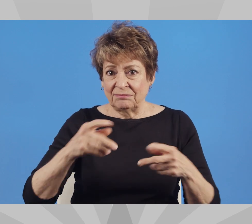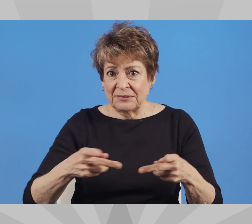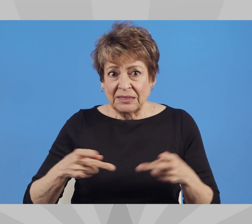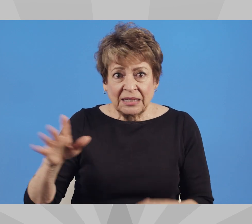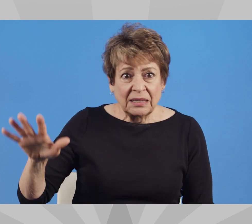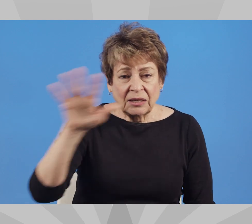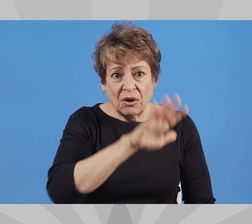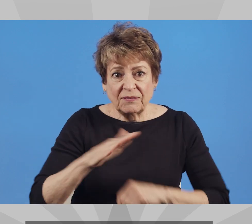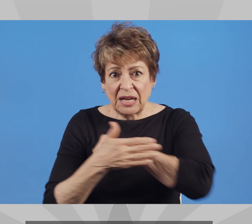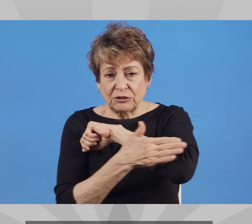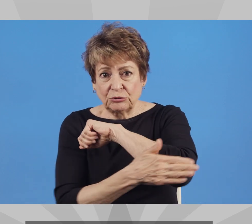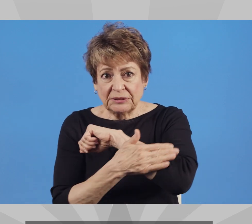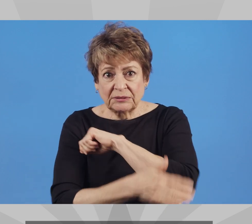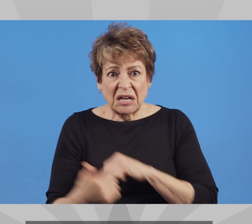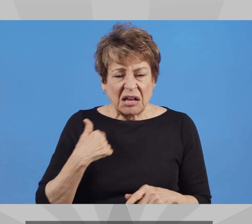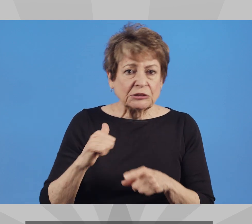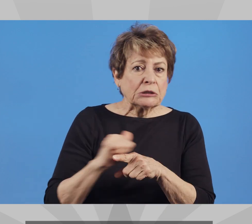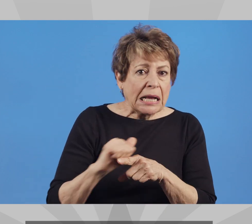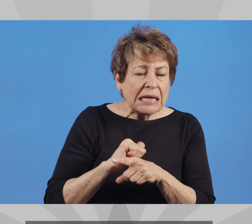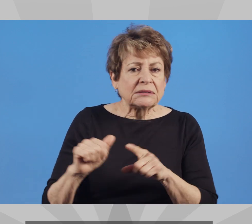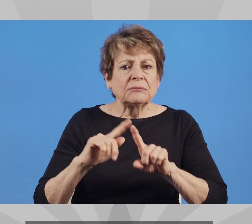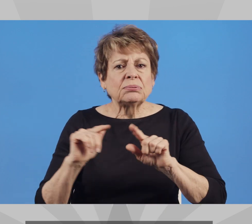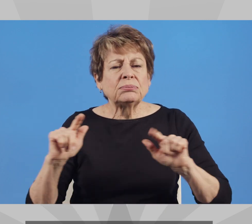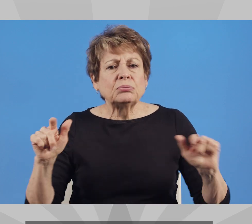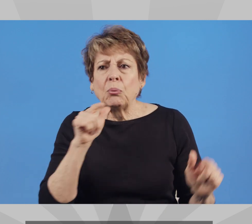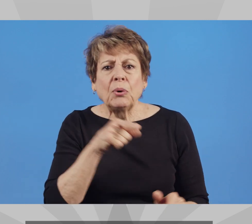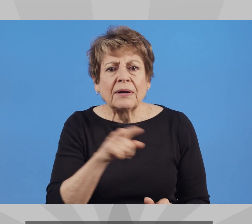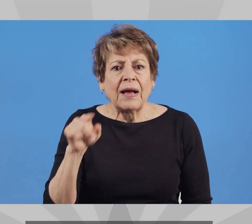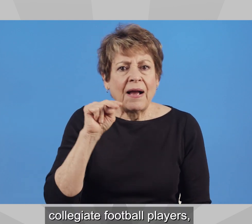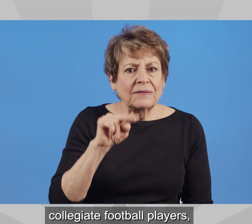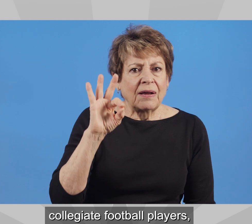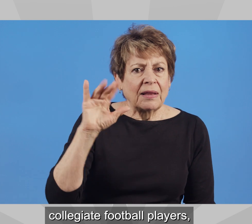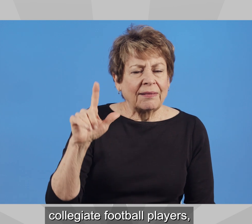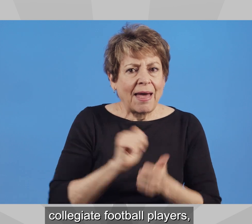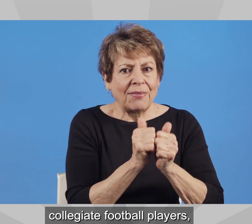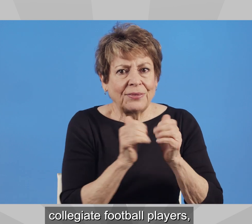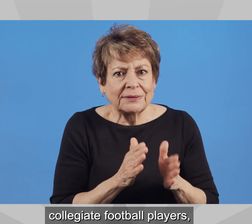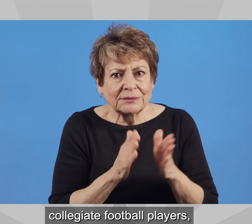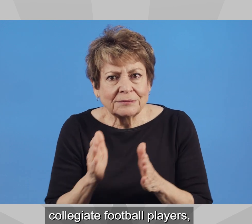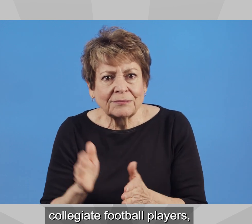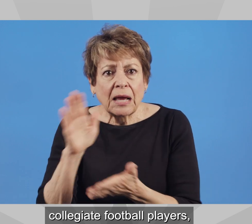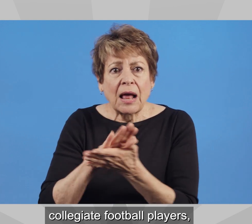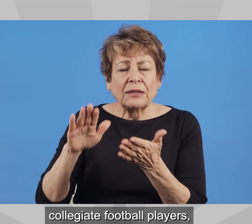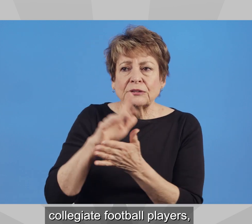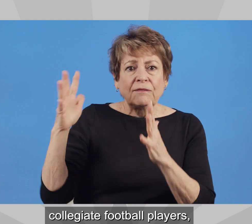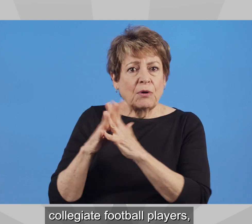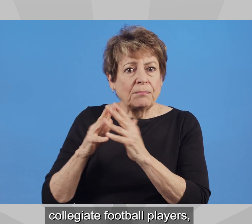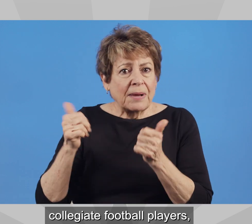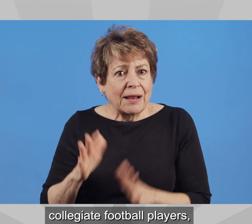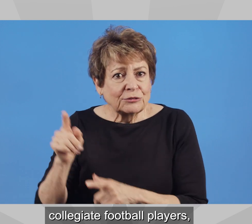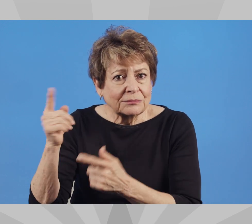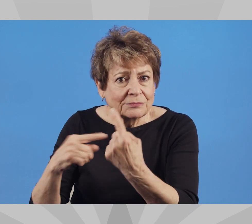training a variety of NFL athletes, collegiate football players, celebrities,